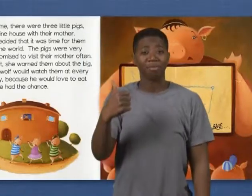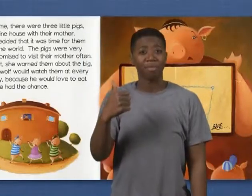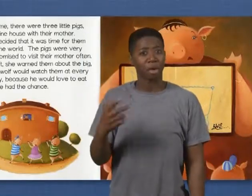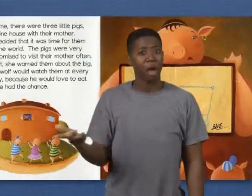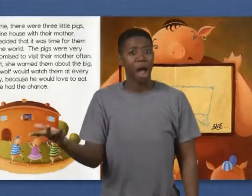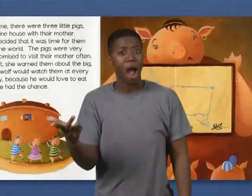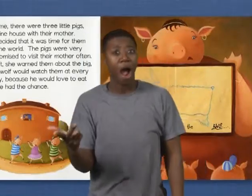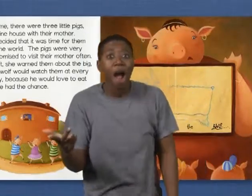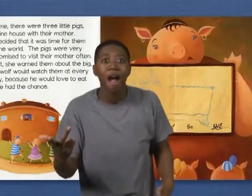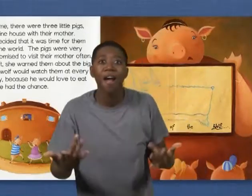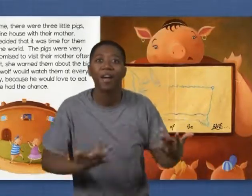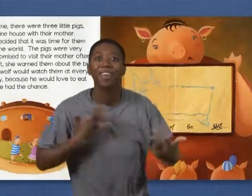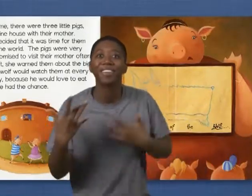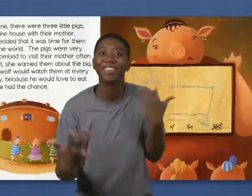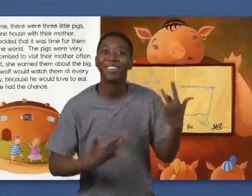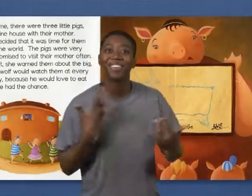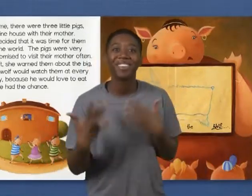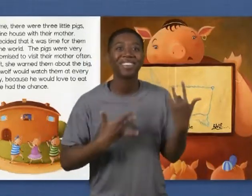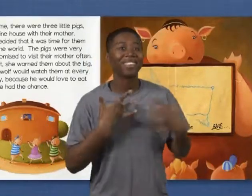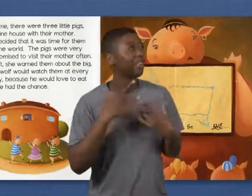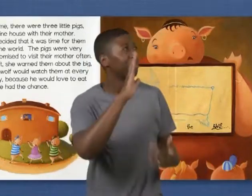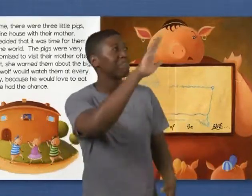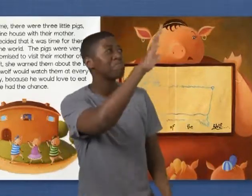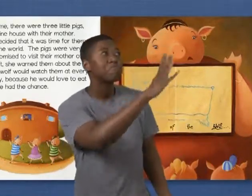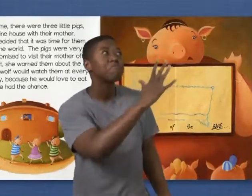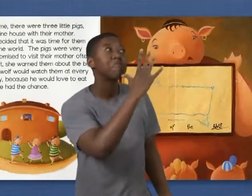excited and promised to visit their mother often.